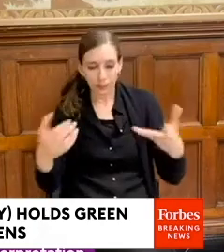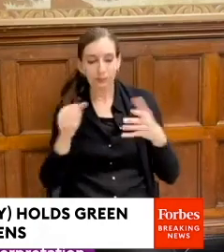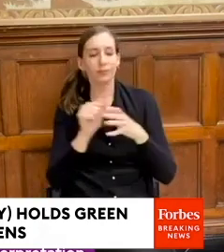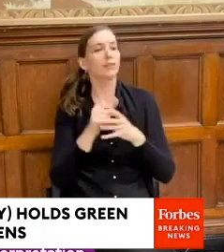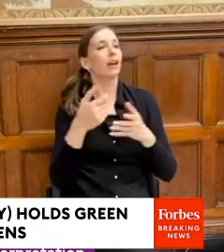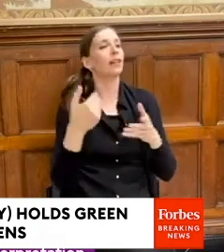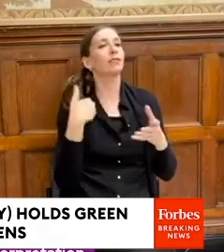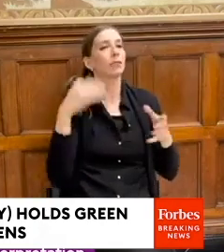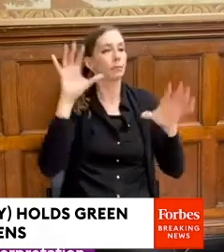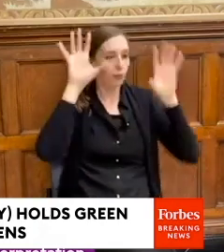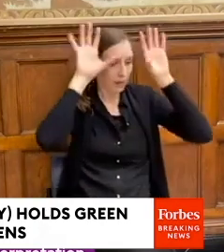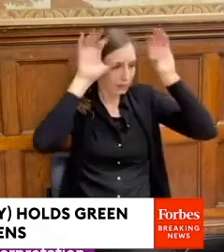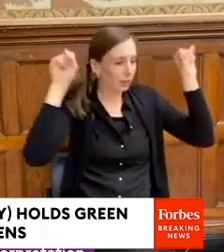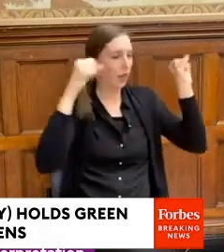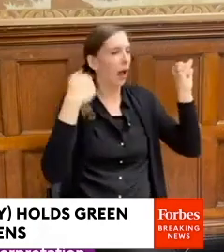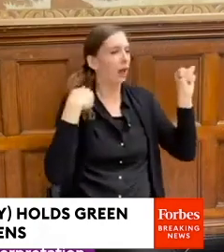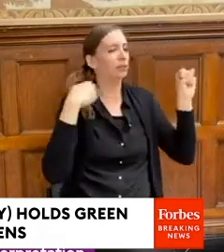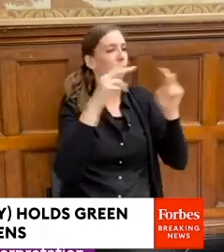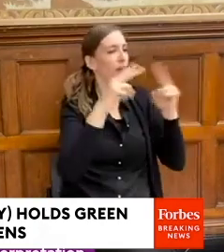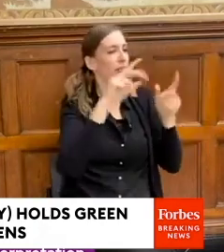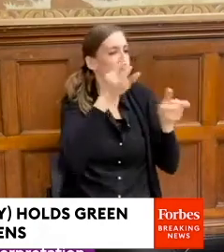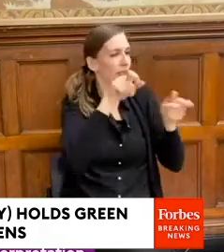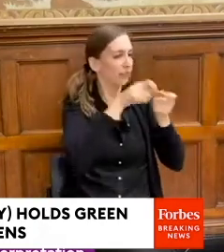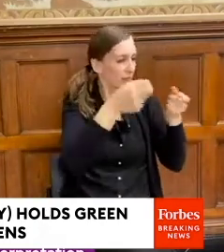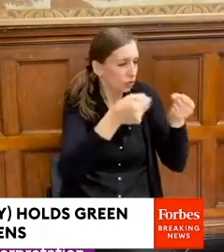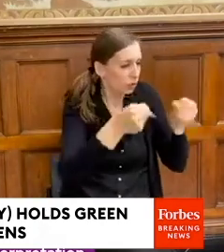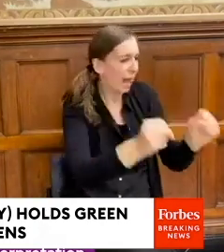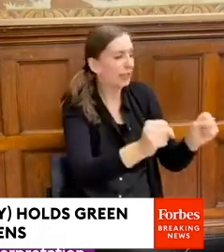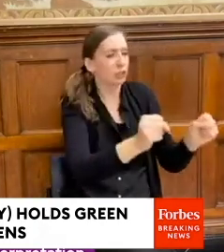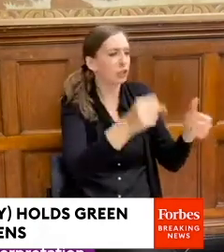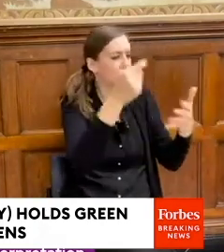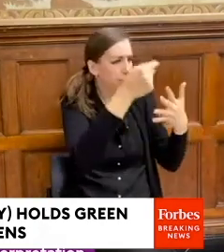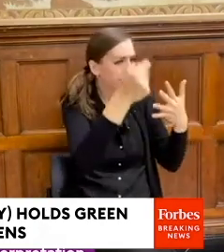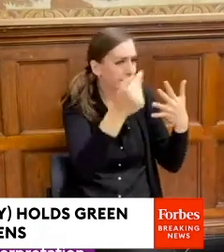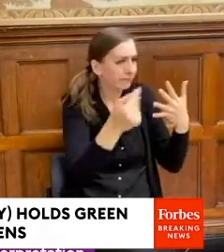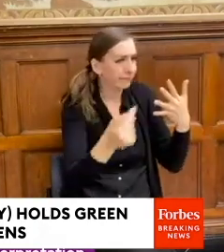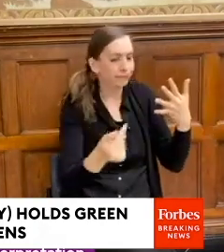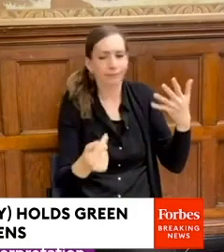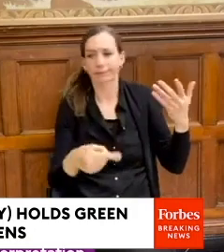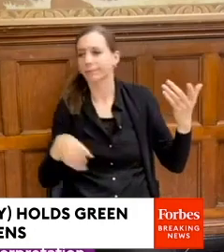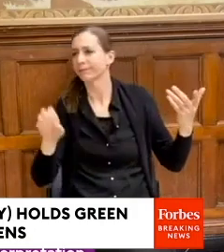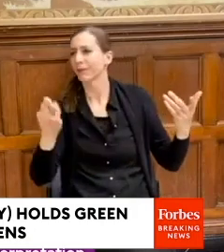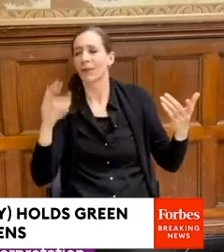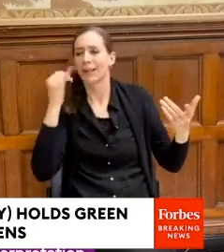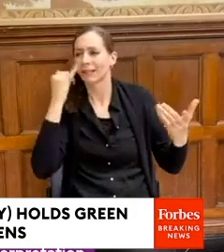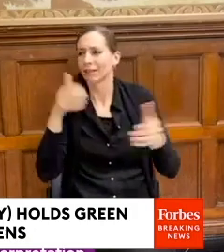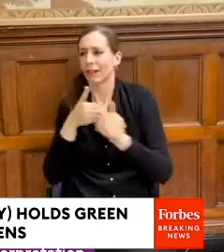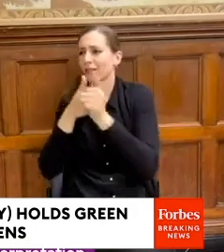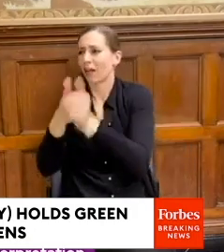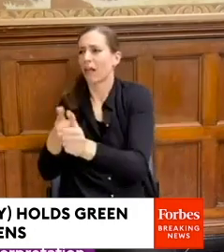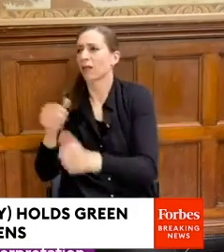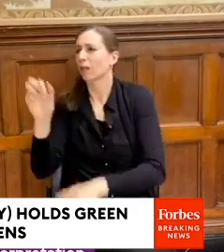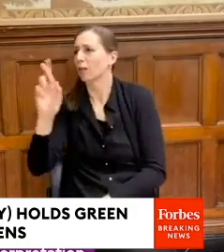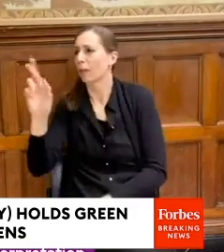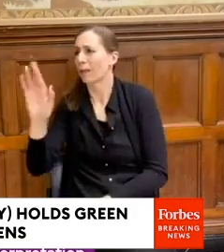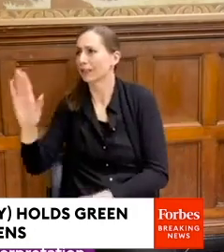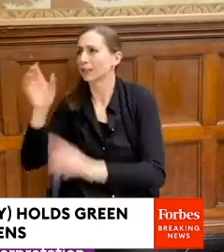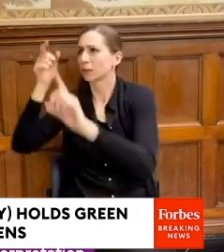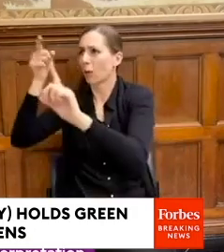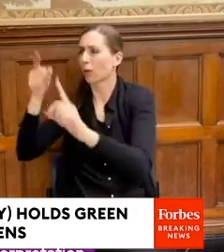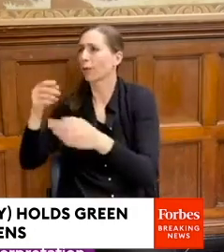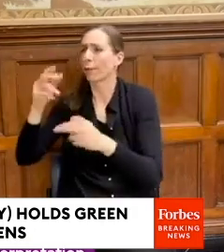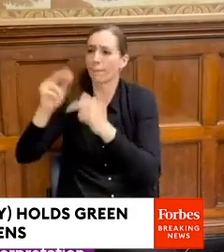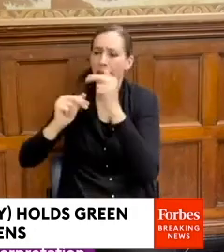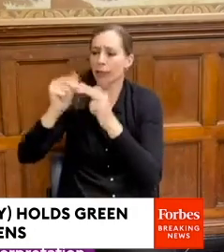all this other stuff. Even if you invest all this money in doing everything Republicans want, build out all the, you know, build out new fossil